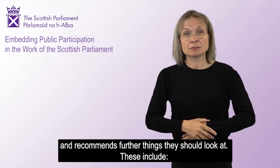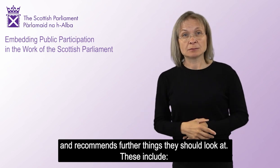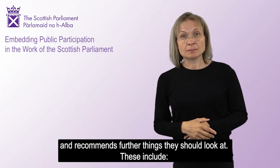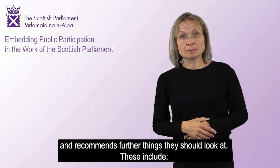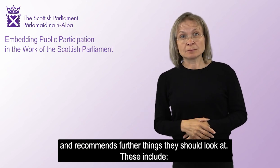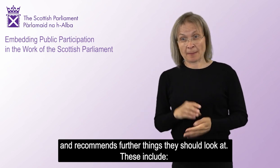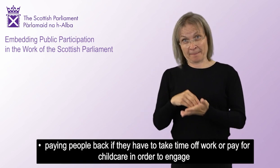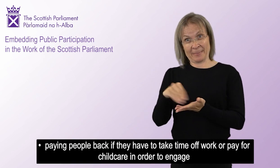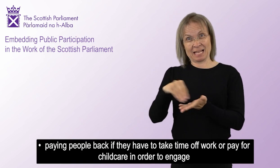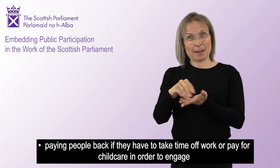These include